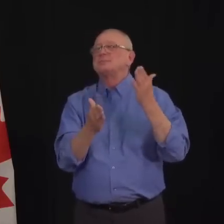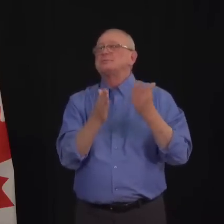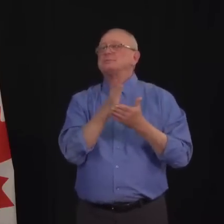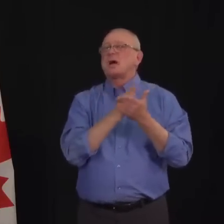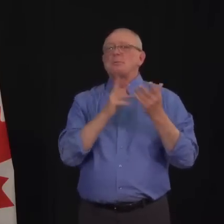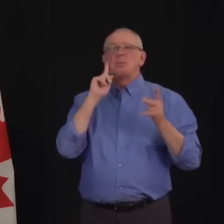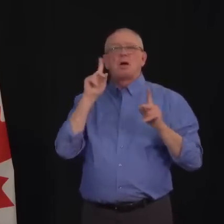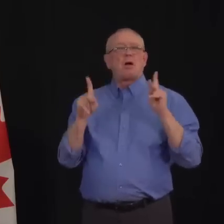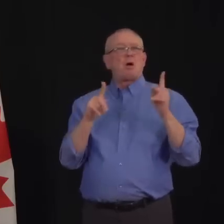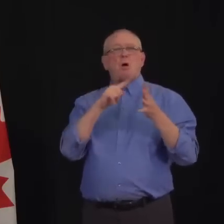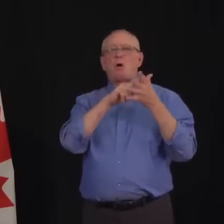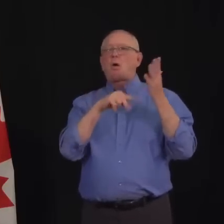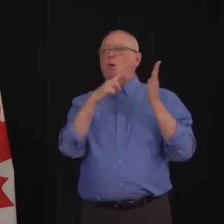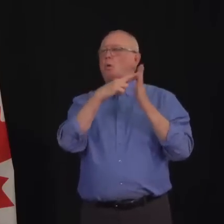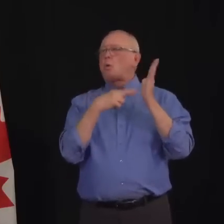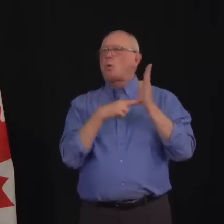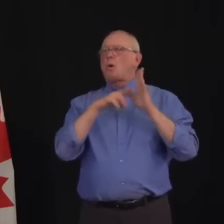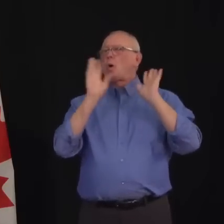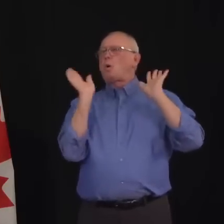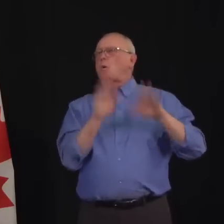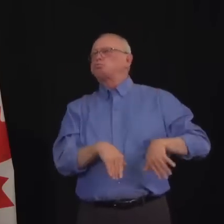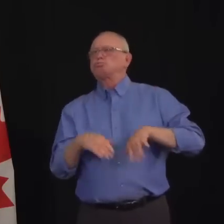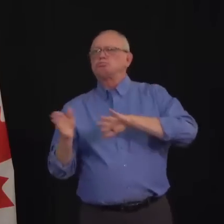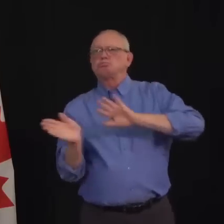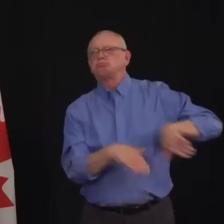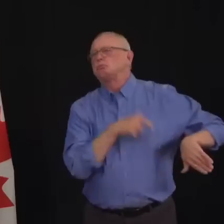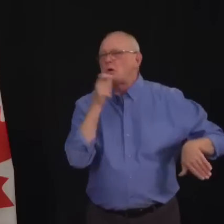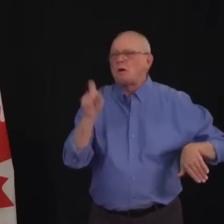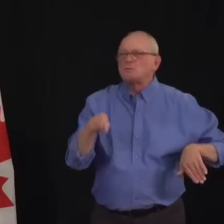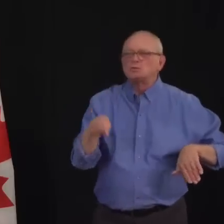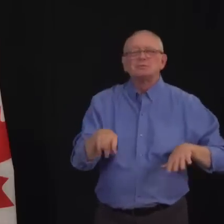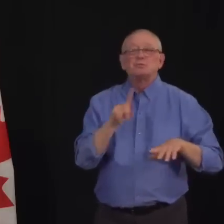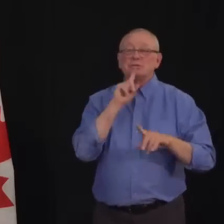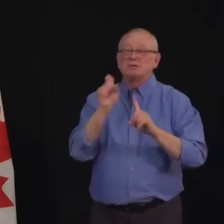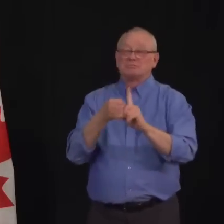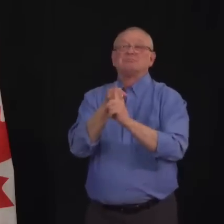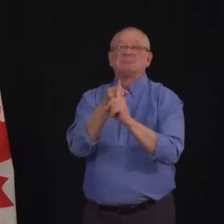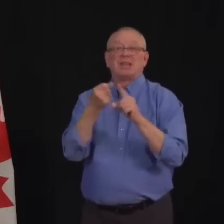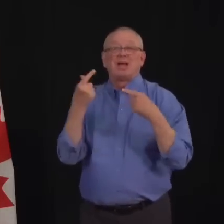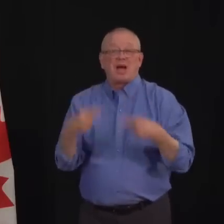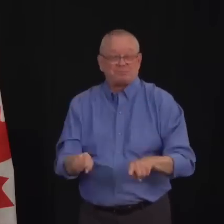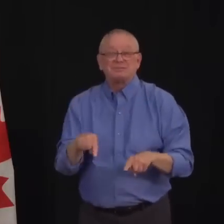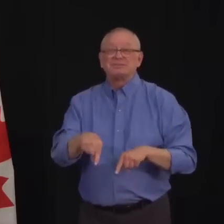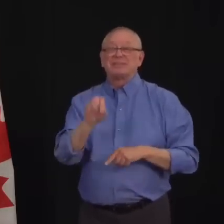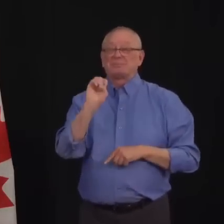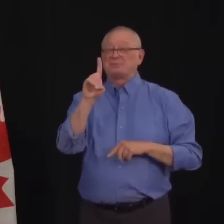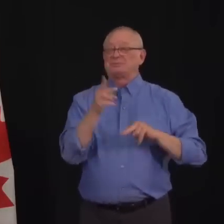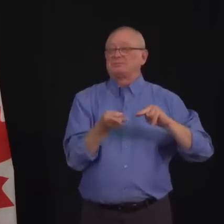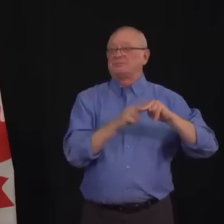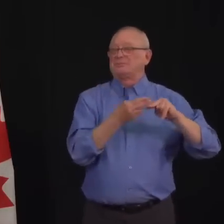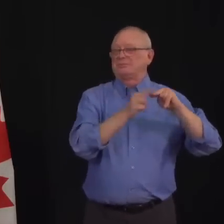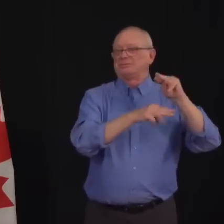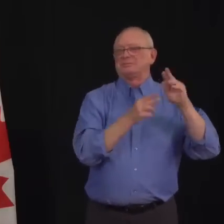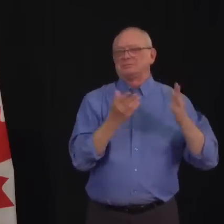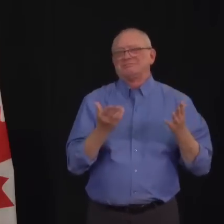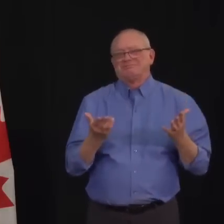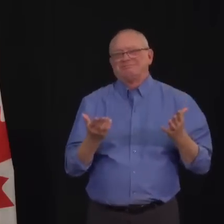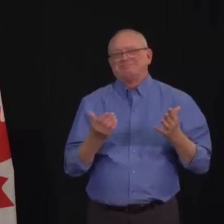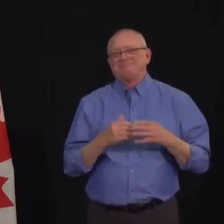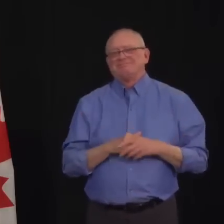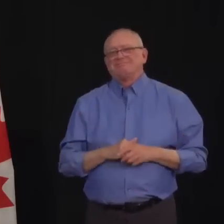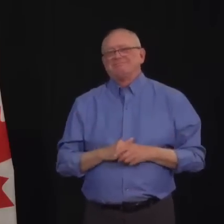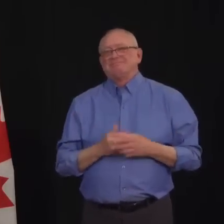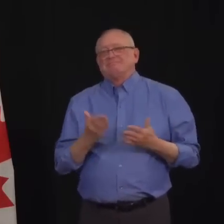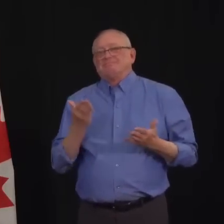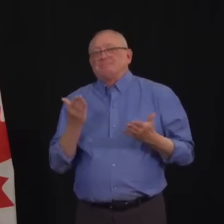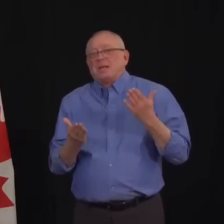Edmonton, we just happen to have seen over the last few weeks, again, a couple of examples where perhaps one person who was infectious